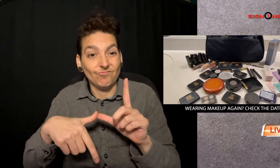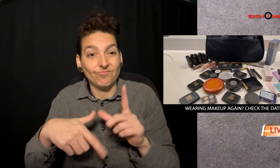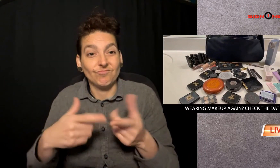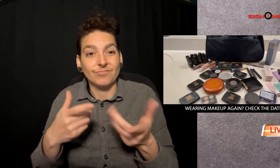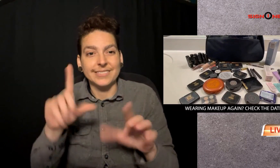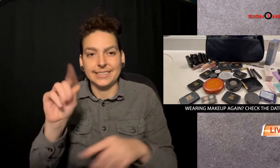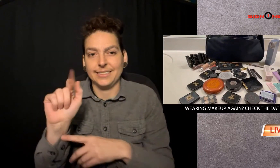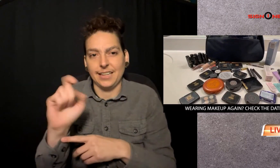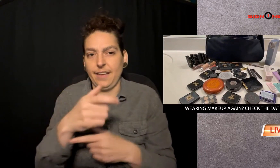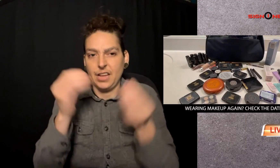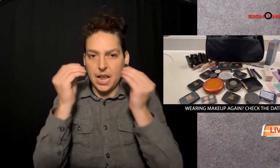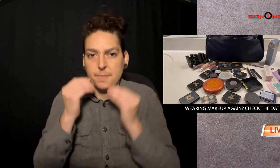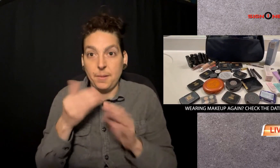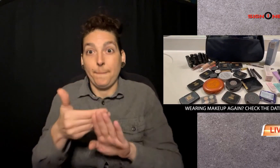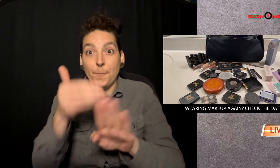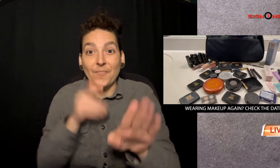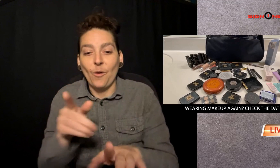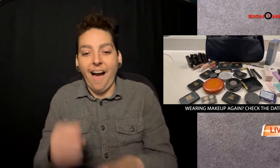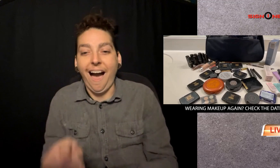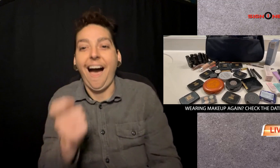before putting on that lipstick.